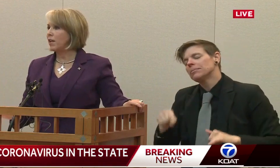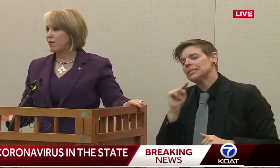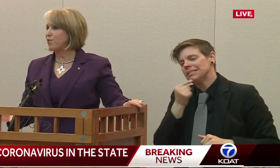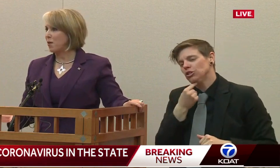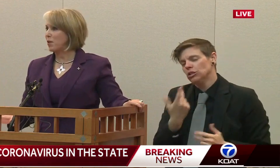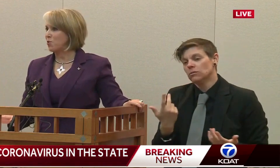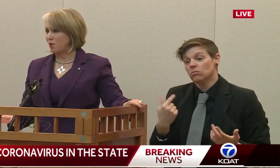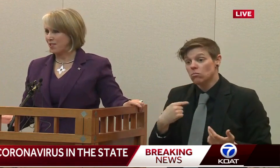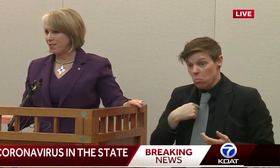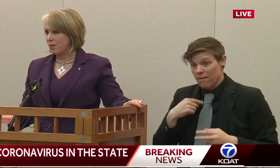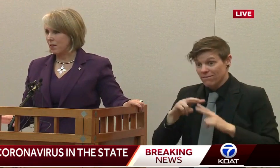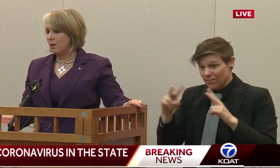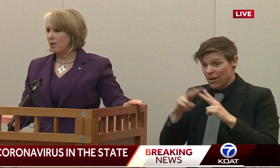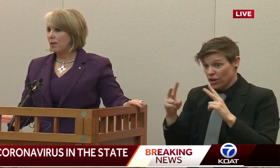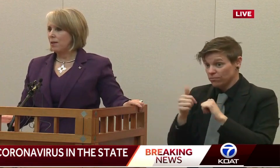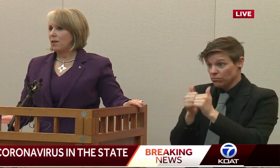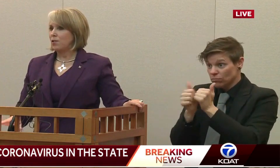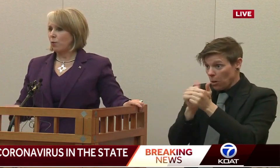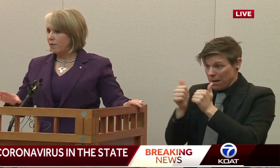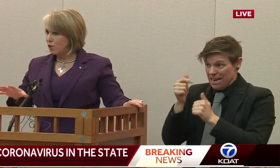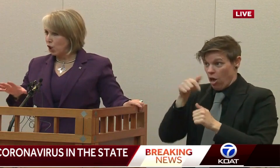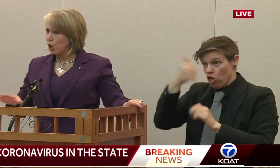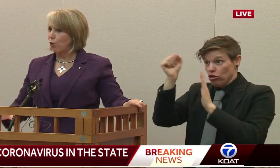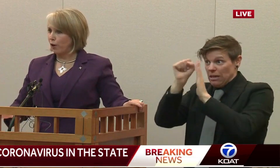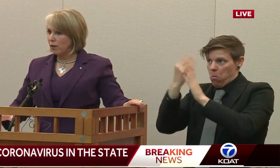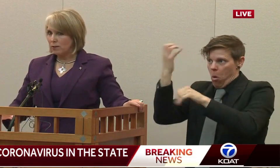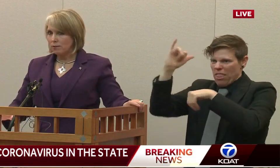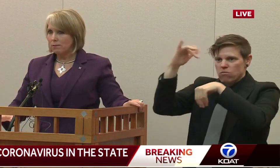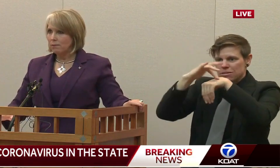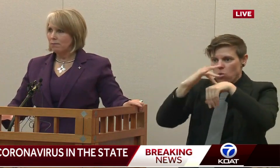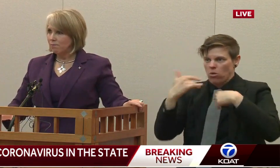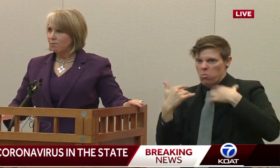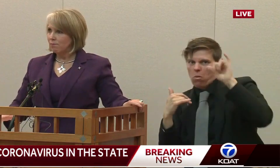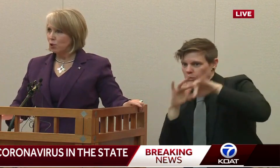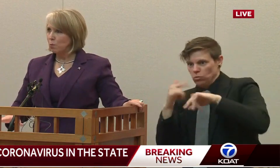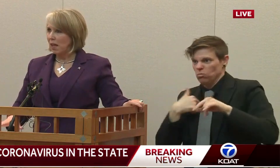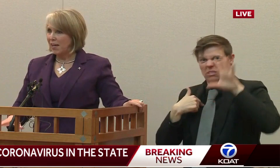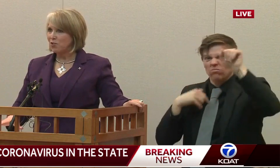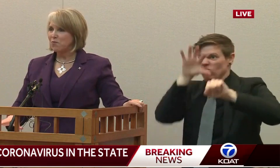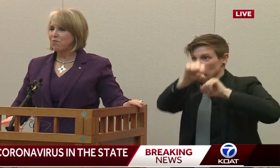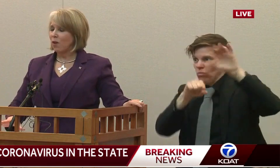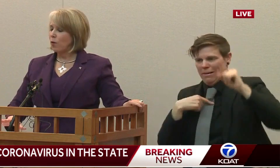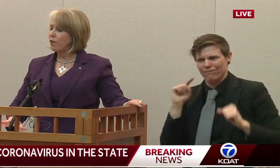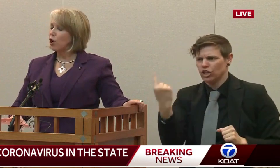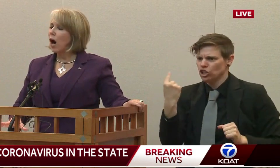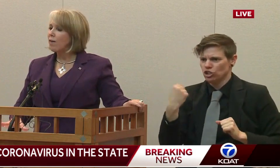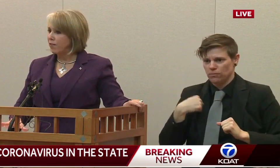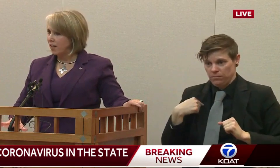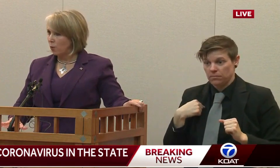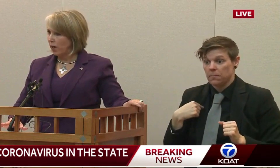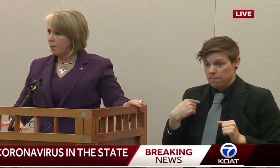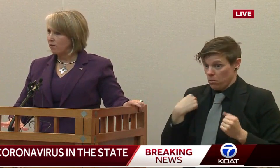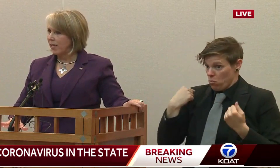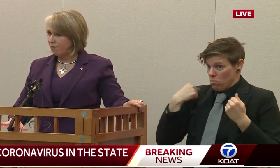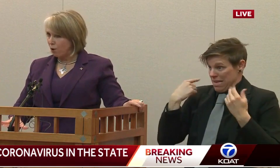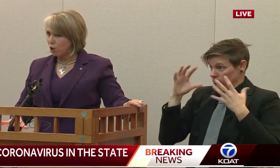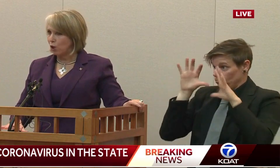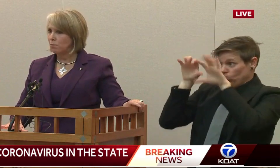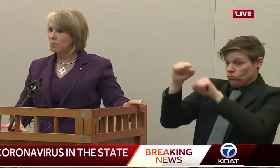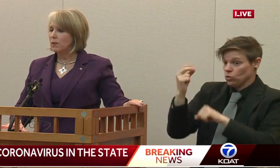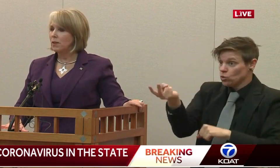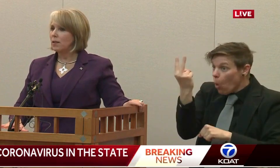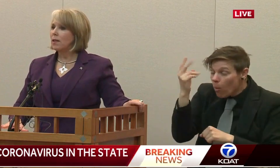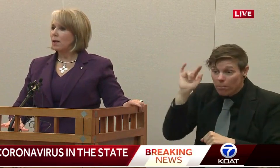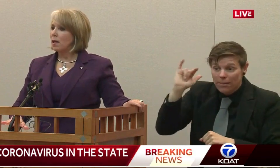are competing for the same resources. So we have secured two planes. We feel confident that we are going to be able to get